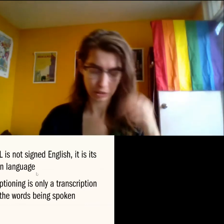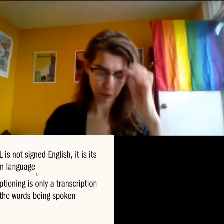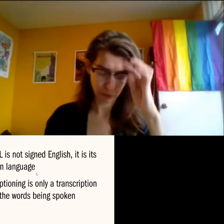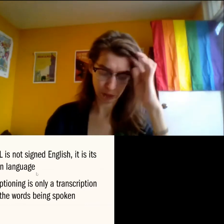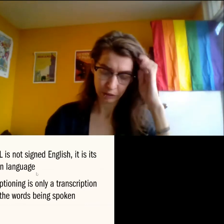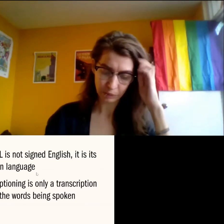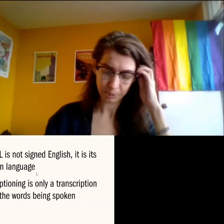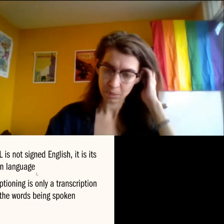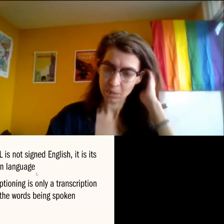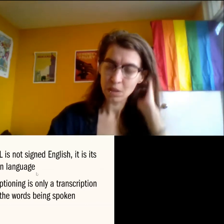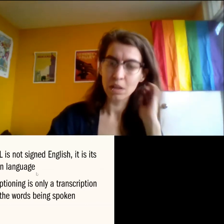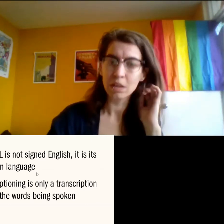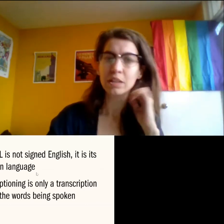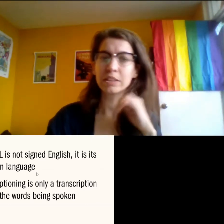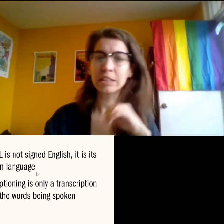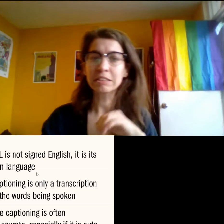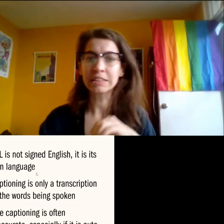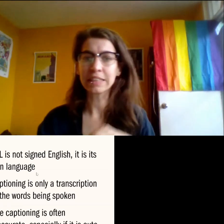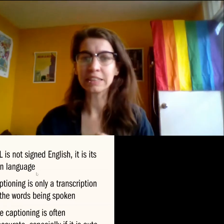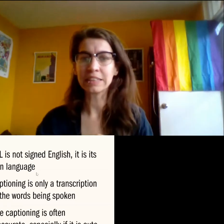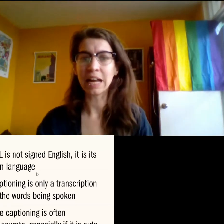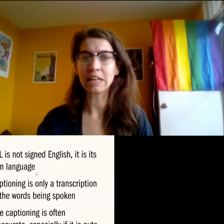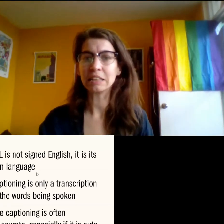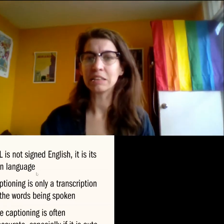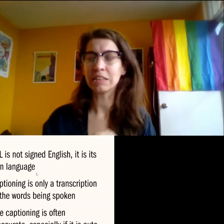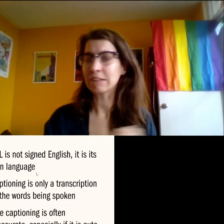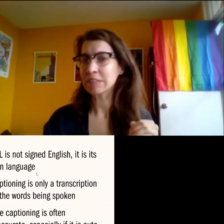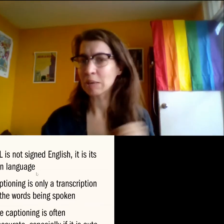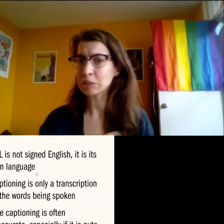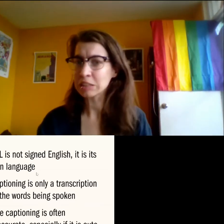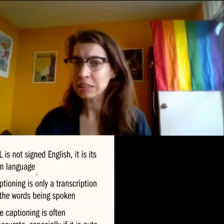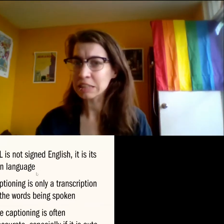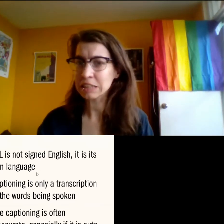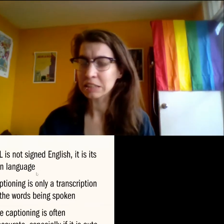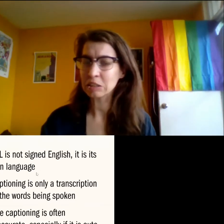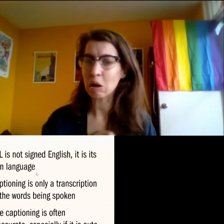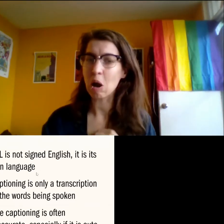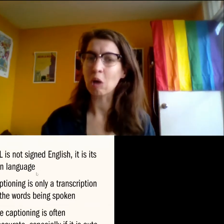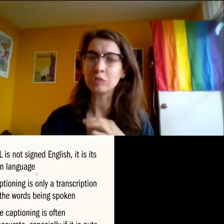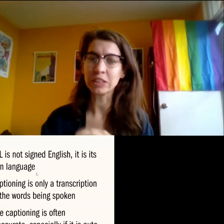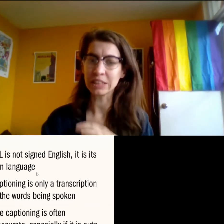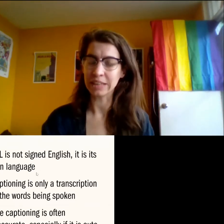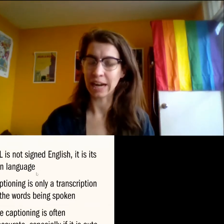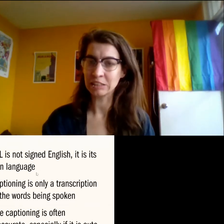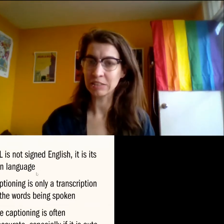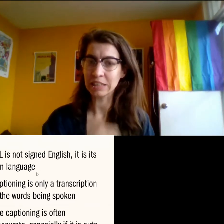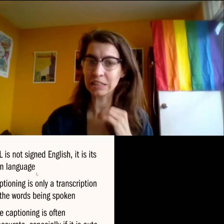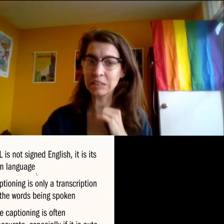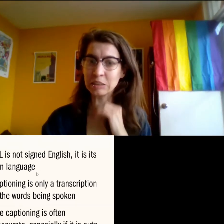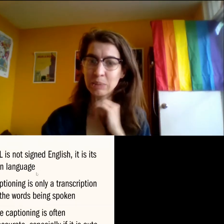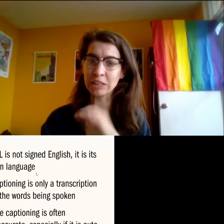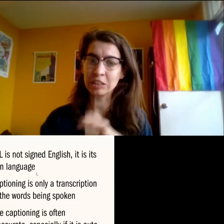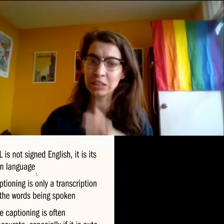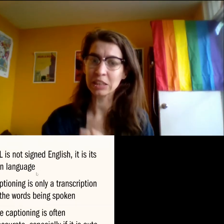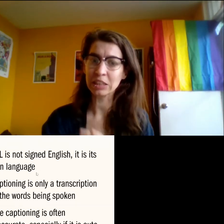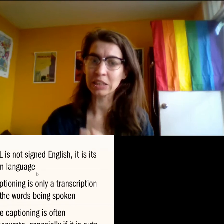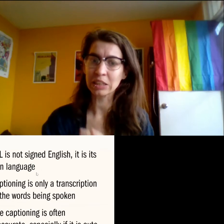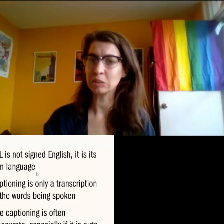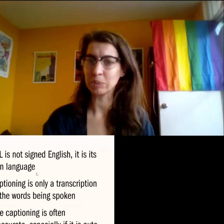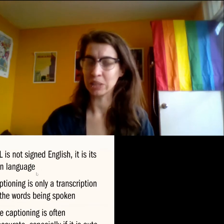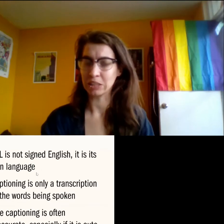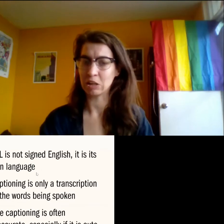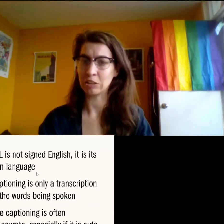transcription of the words. The other thing is that live captioning is often inaccurate, especially